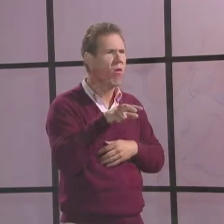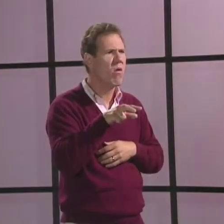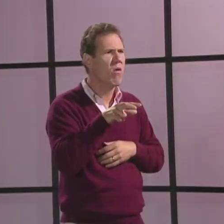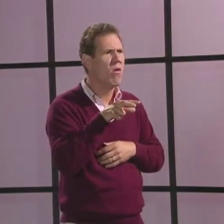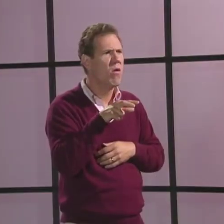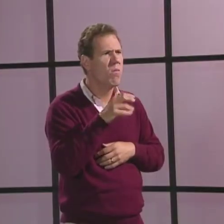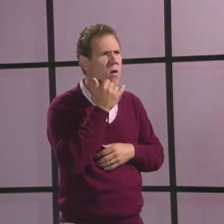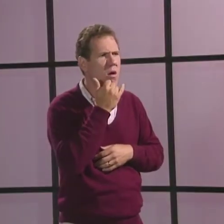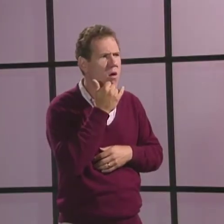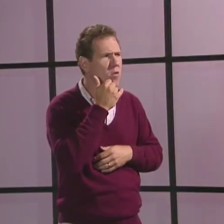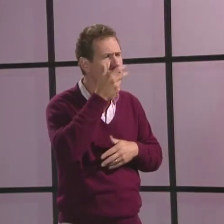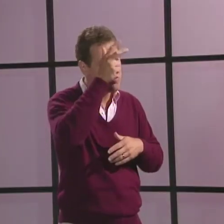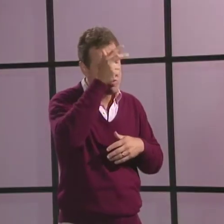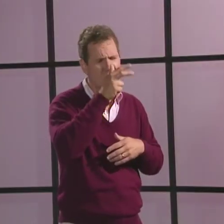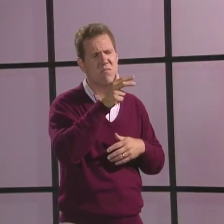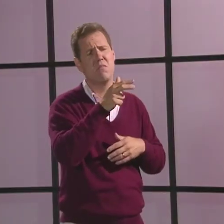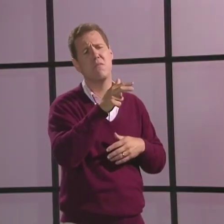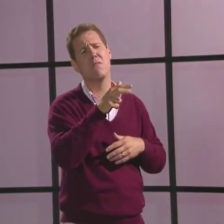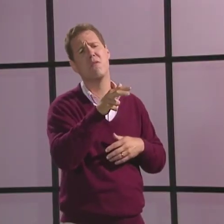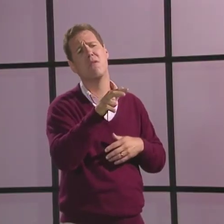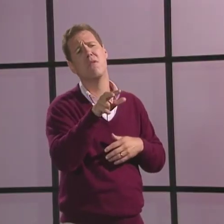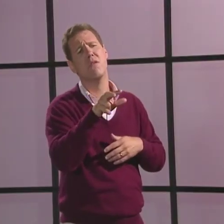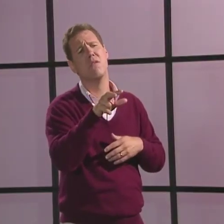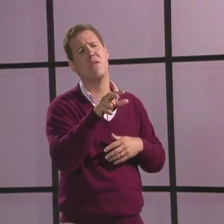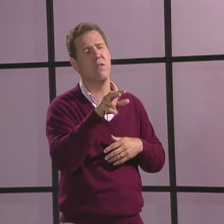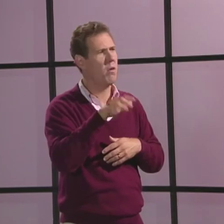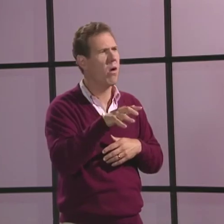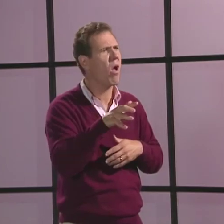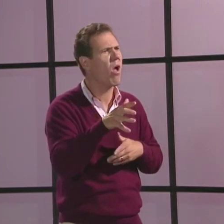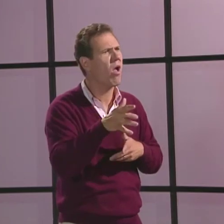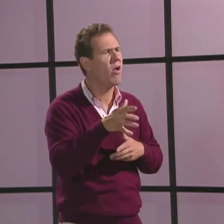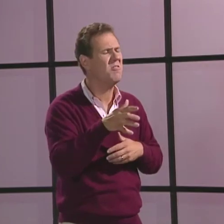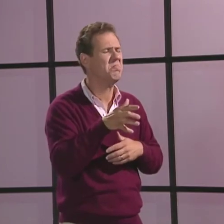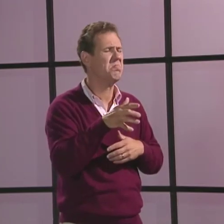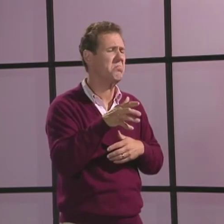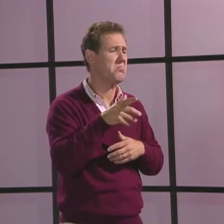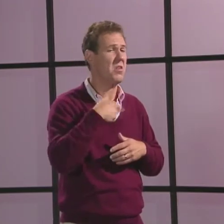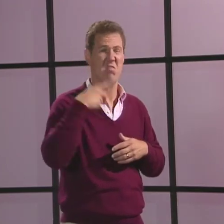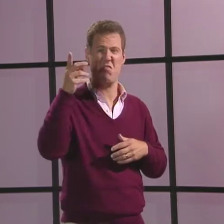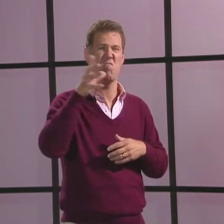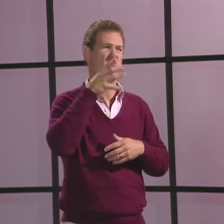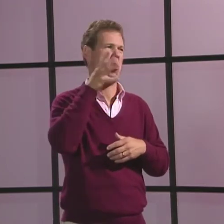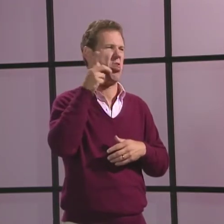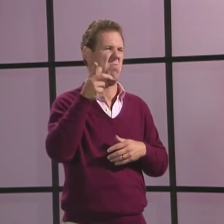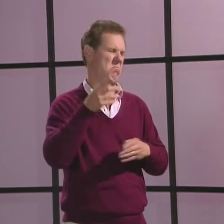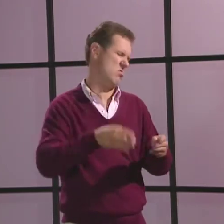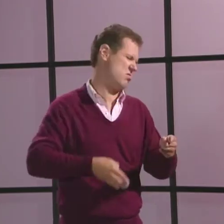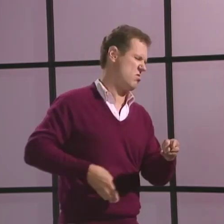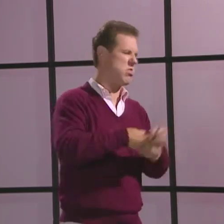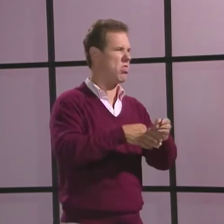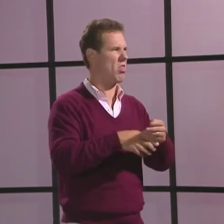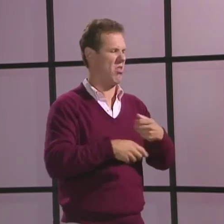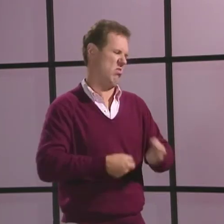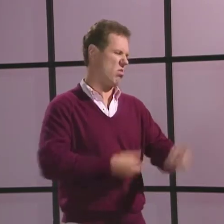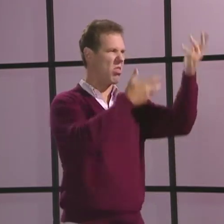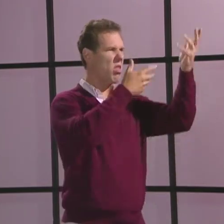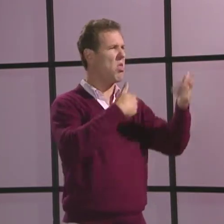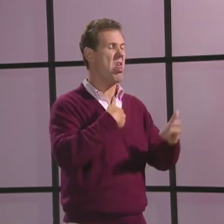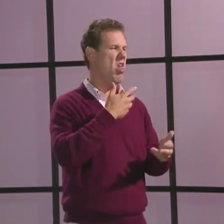And they asked the rooster, "'What's the matter?' And the rooster said, "'The farmer has kicked me out. He stole me on the road. He says that